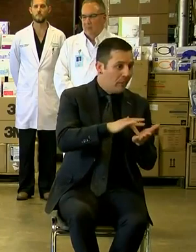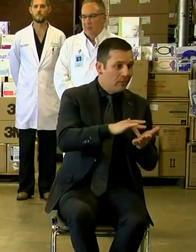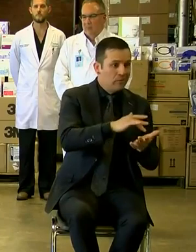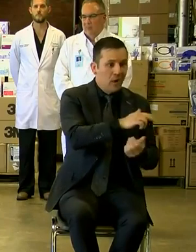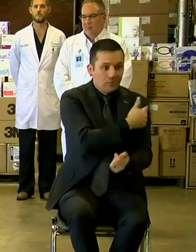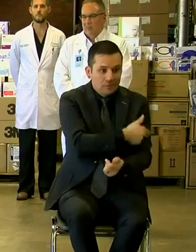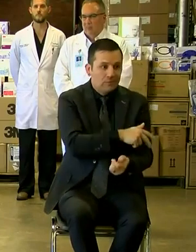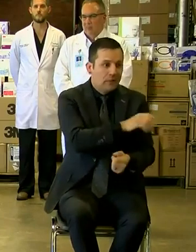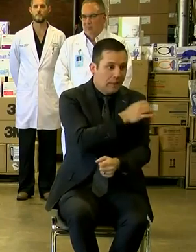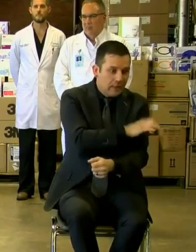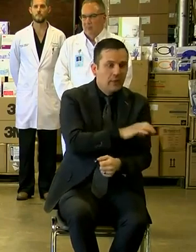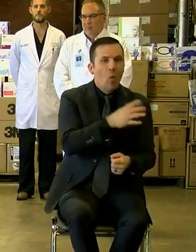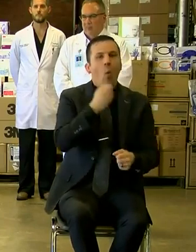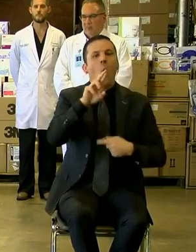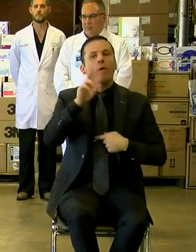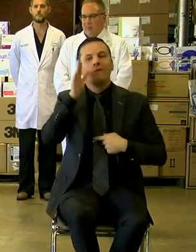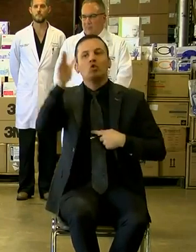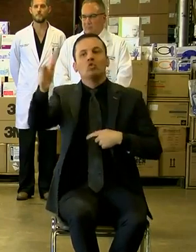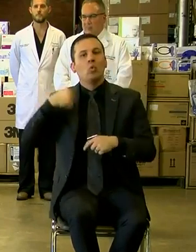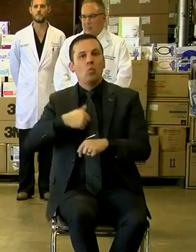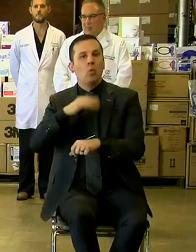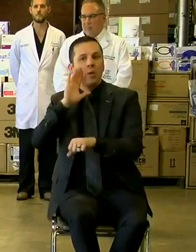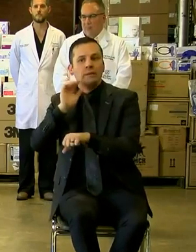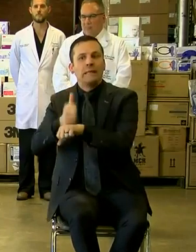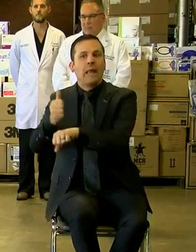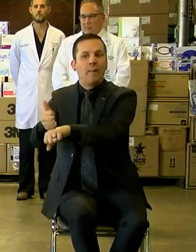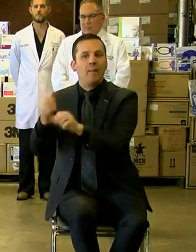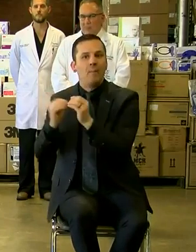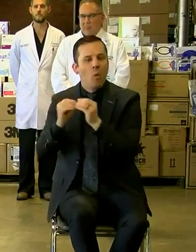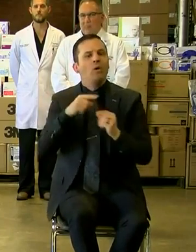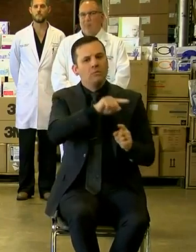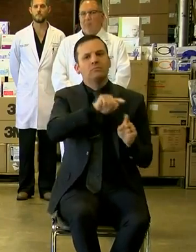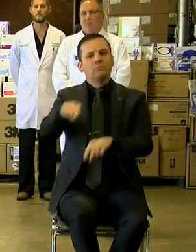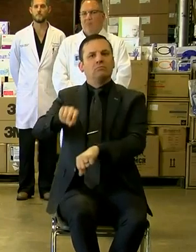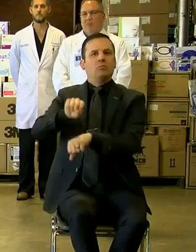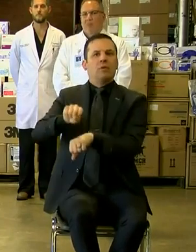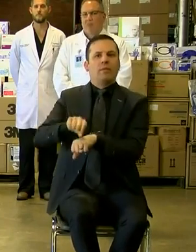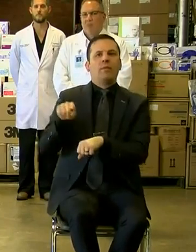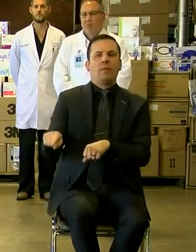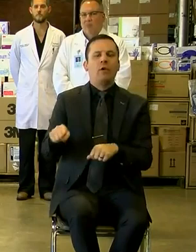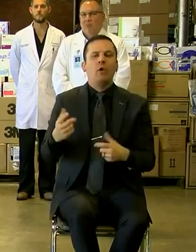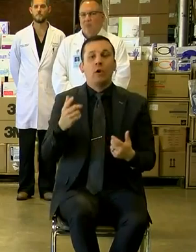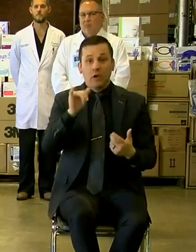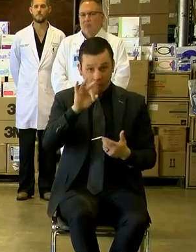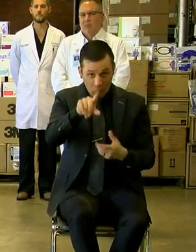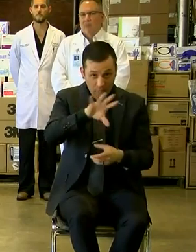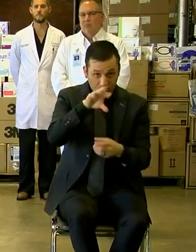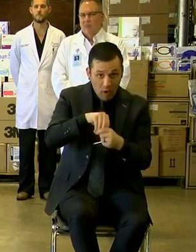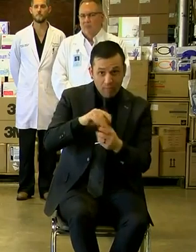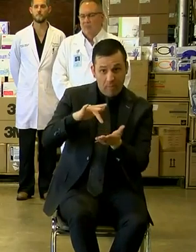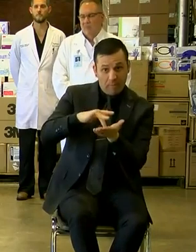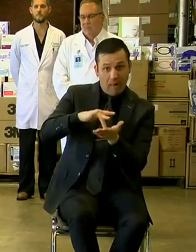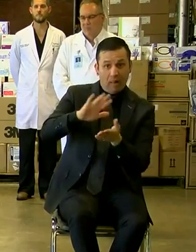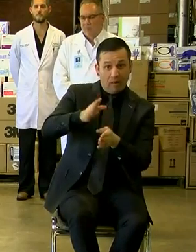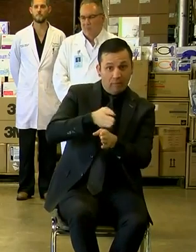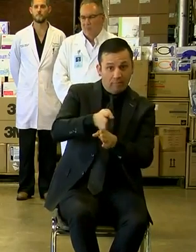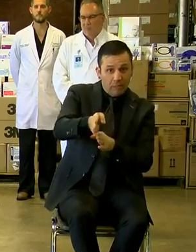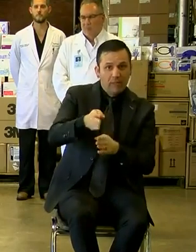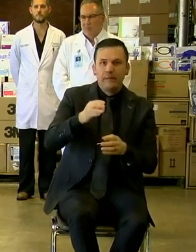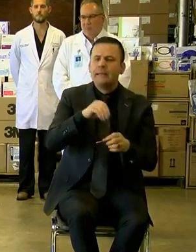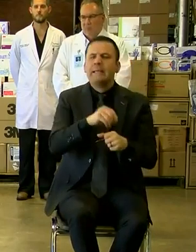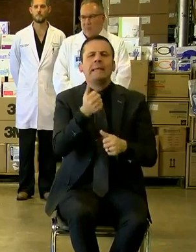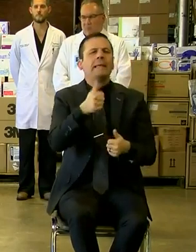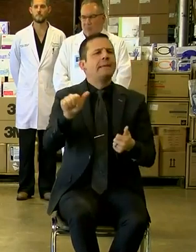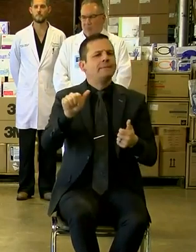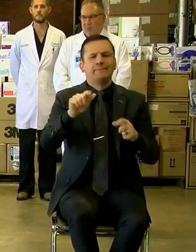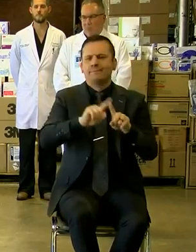medical facilities that we will be setting up to staff those facilities. So if you are involved in the medical profession in any way